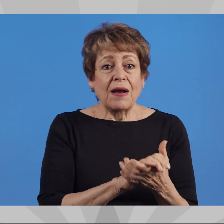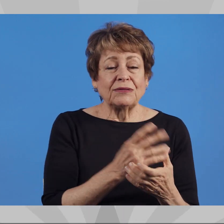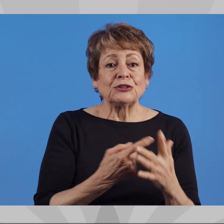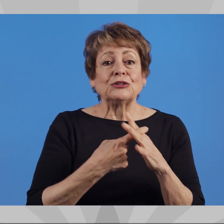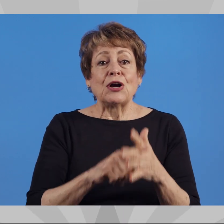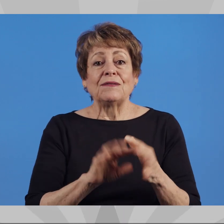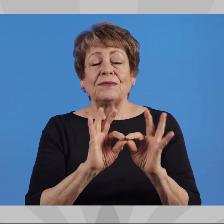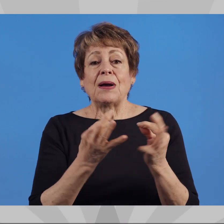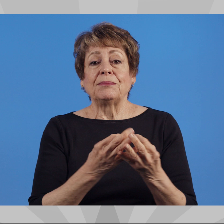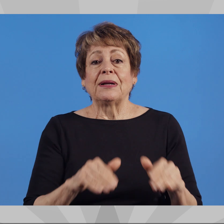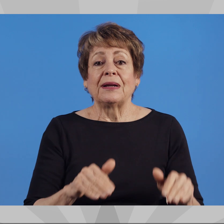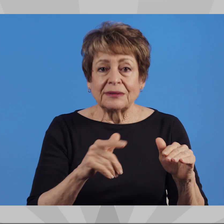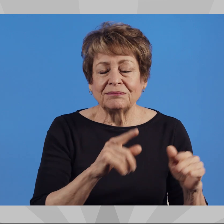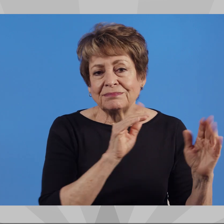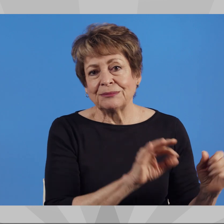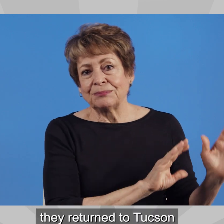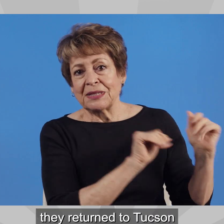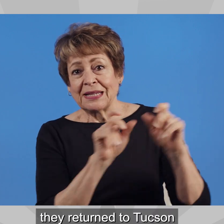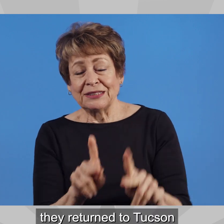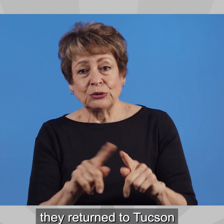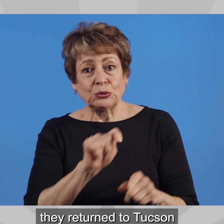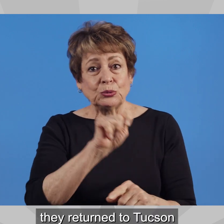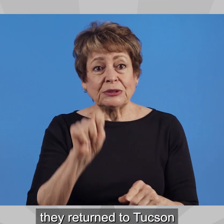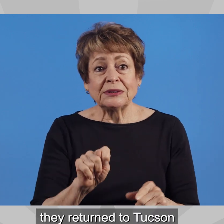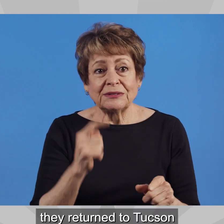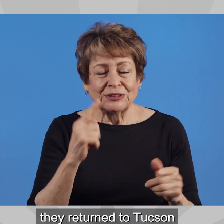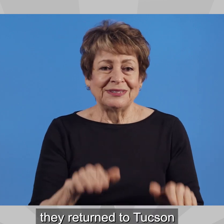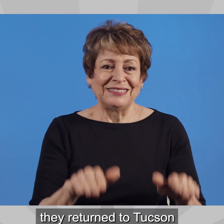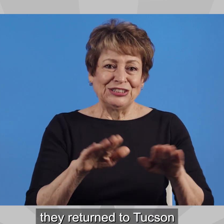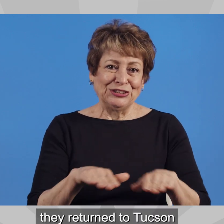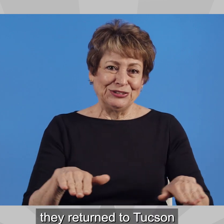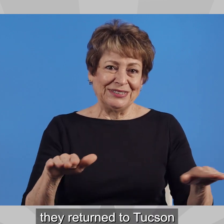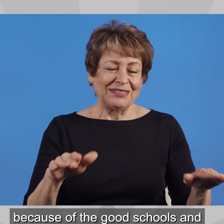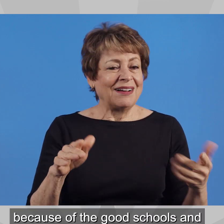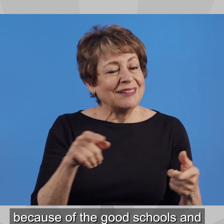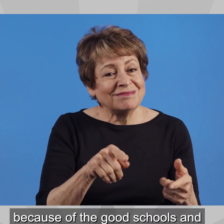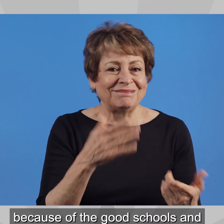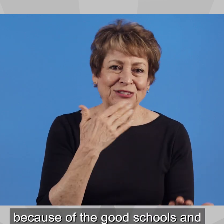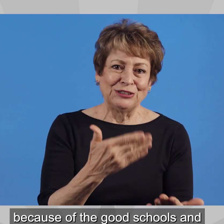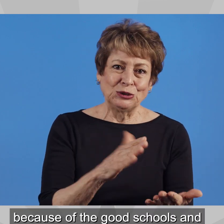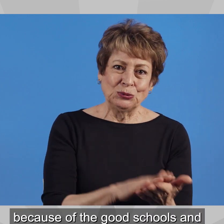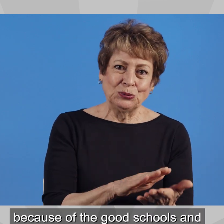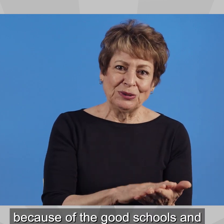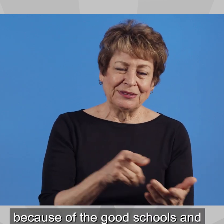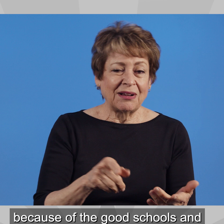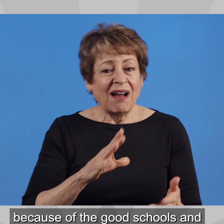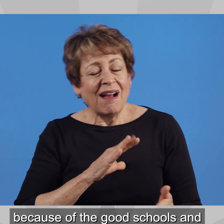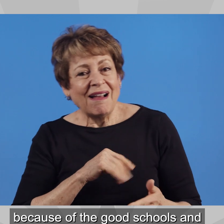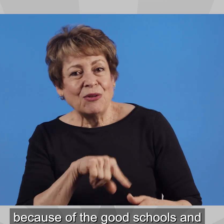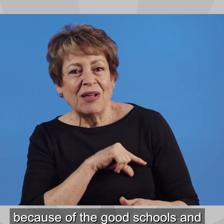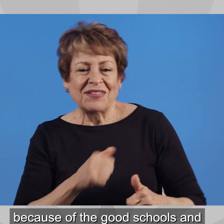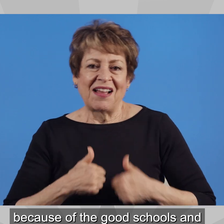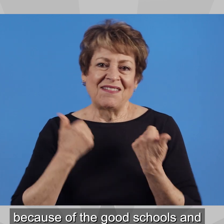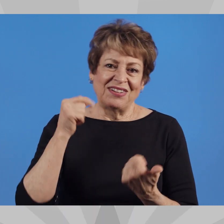WHEN JOHN AND HIS WIFE STARTED A FAMILY, THEY RETURNED TO TUCSON TO RAISE THEIR CHILDREN BECAUSE OF THE GOOD SCHOOLS AND OUTSTANDING